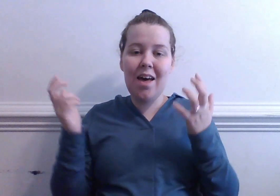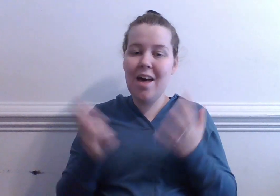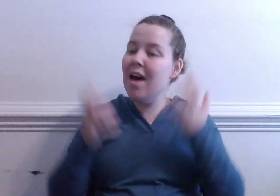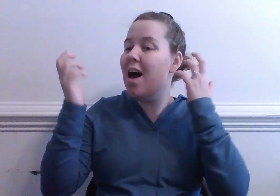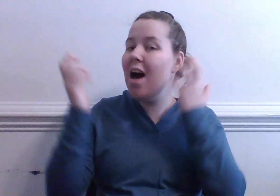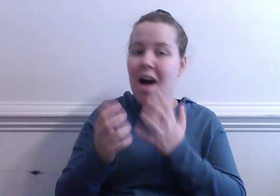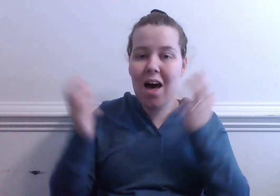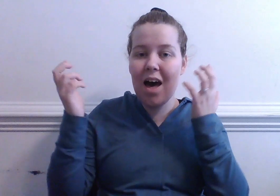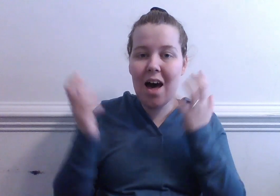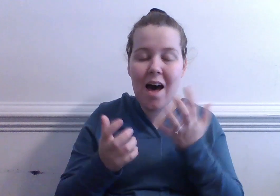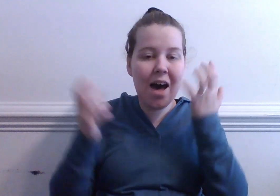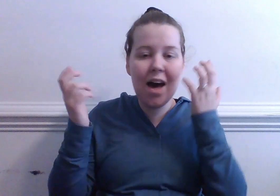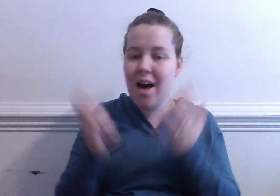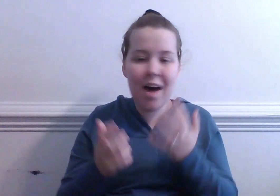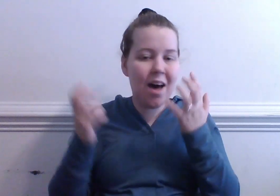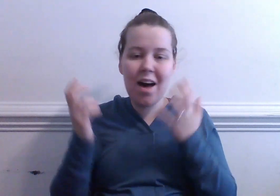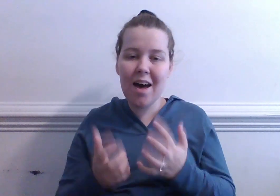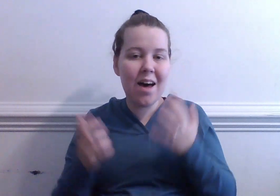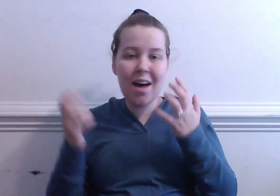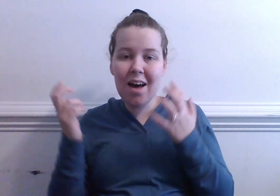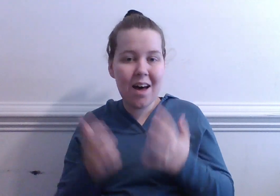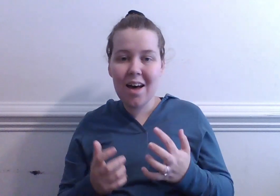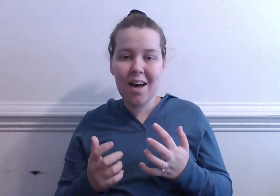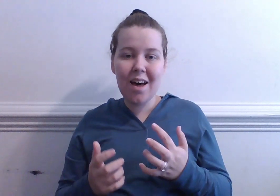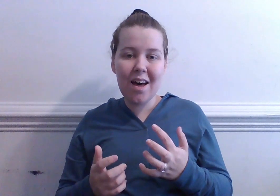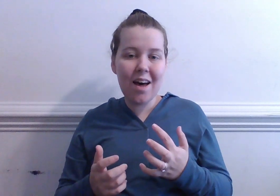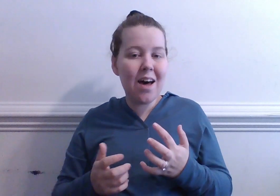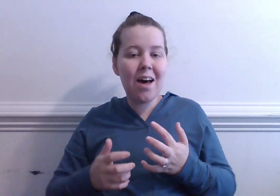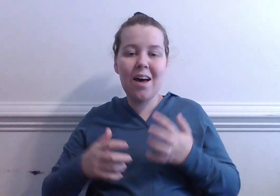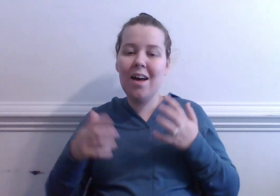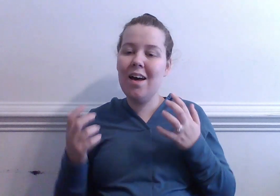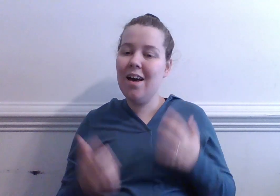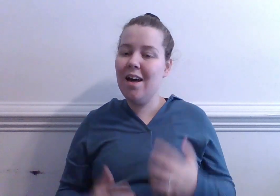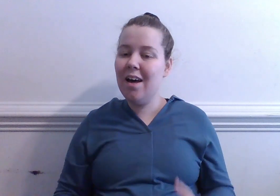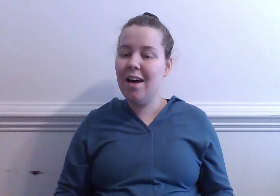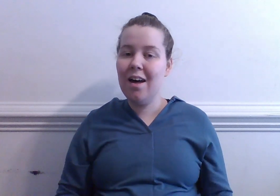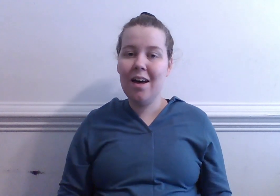can Oh, oh, oh, oh